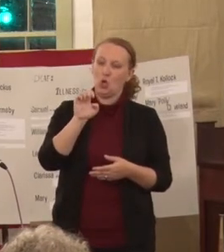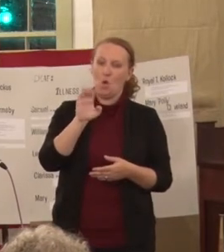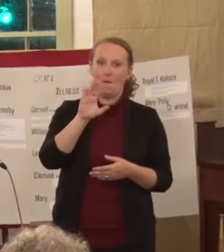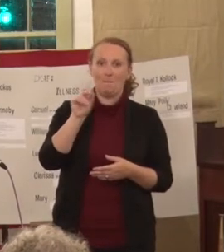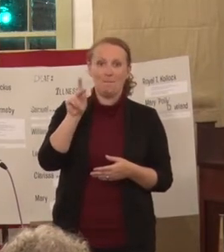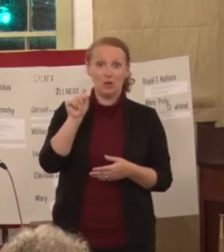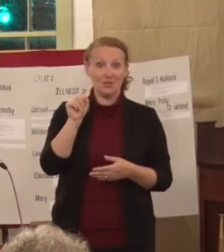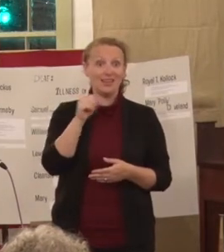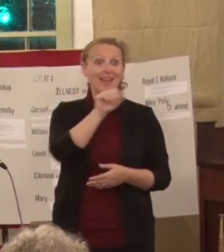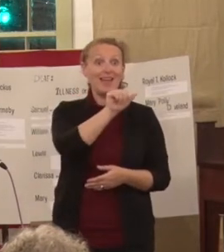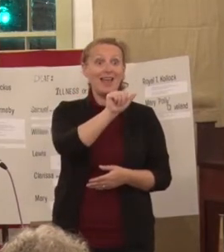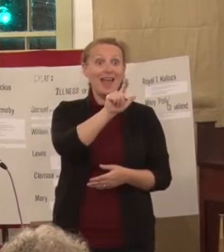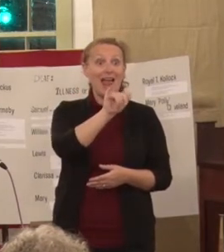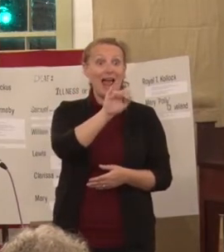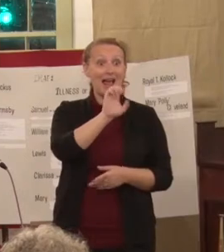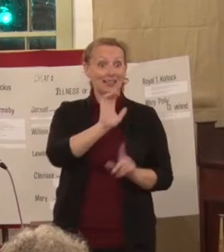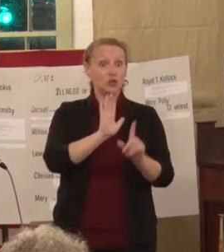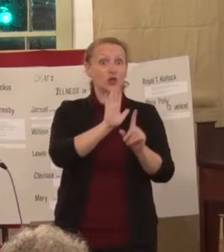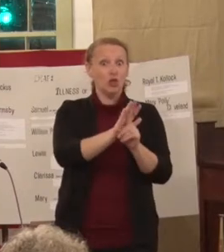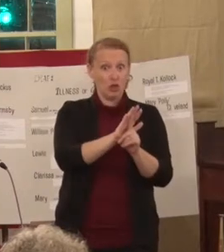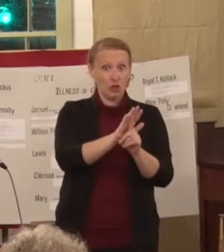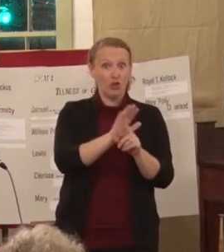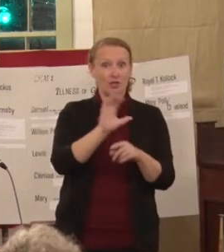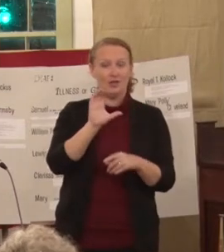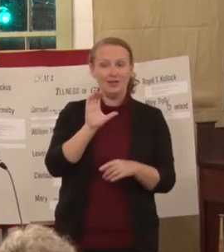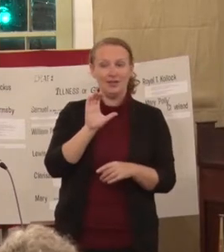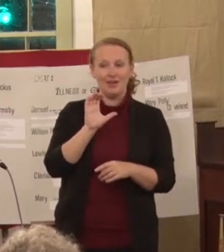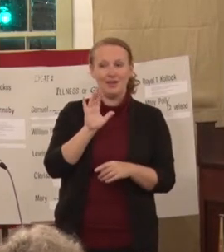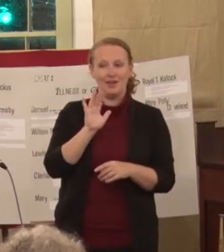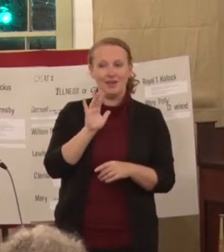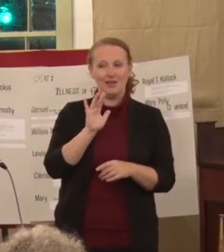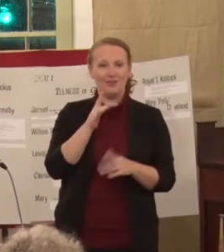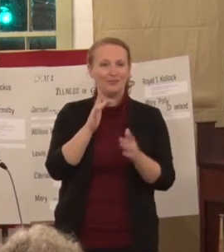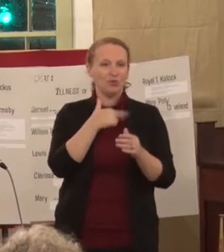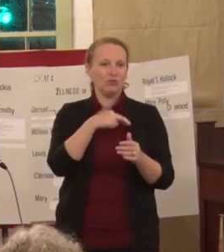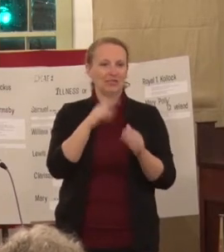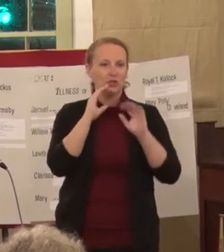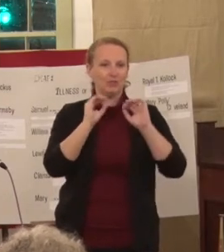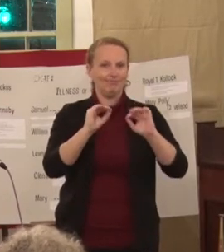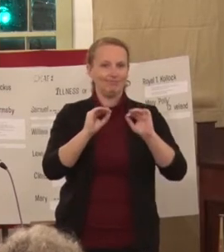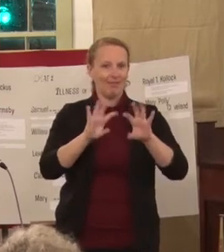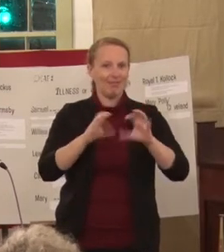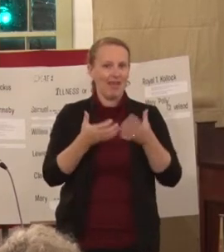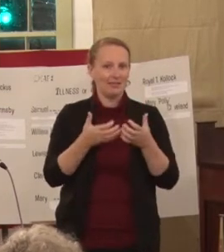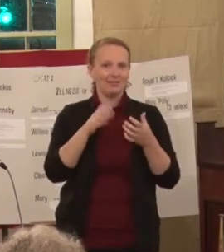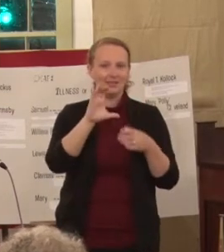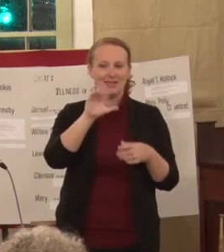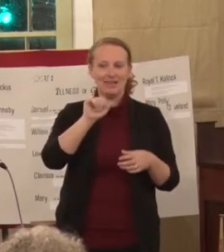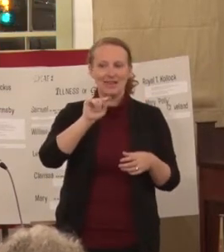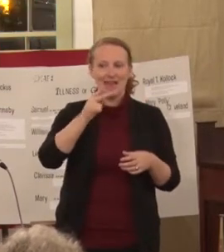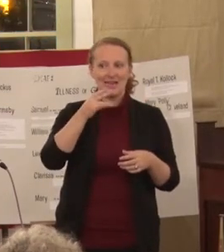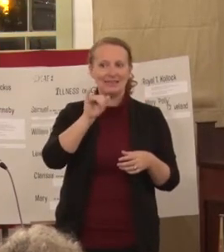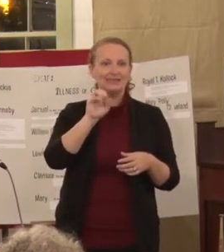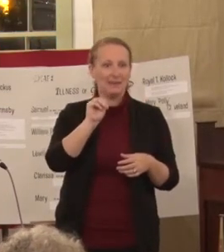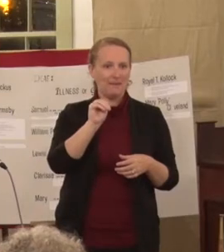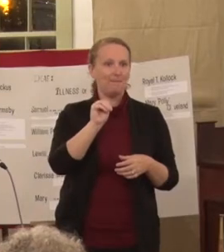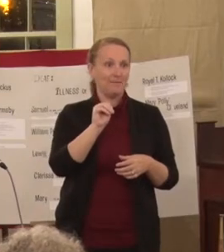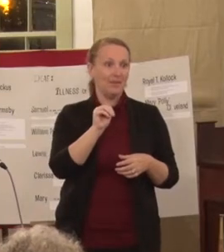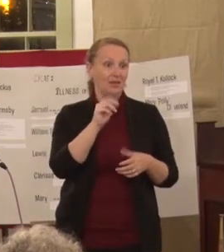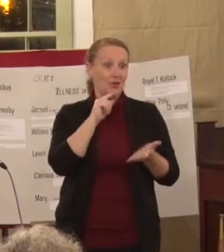I want you to look at this later on and walk through carefully and look at the handwriting how